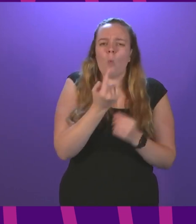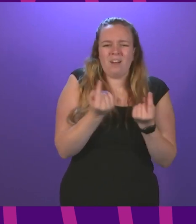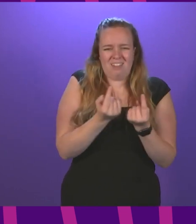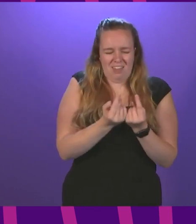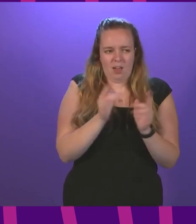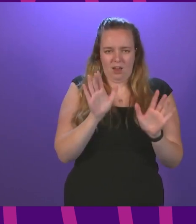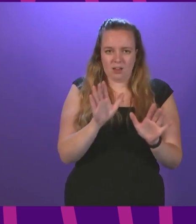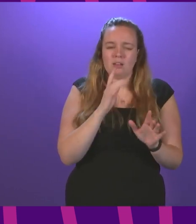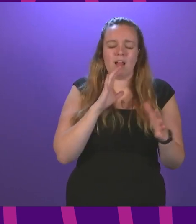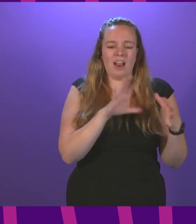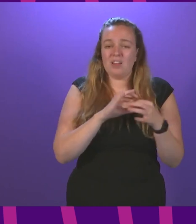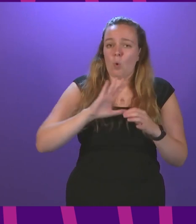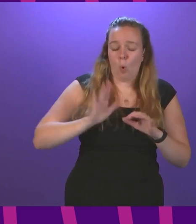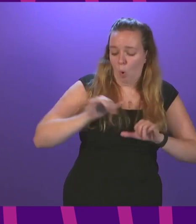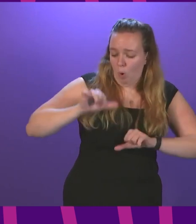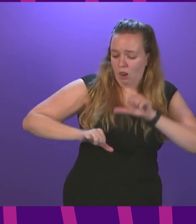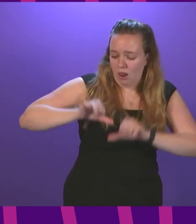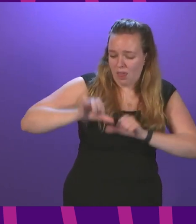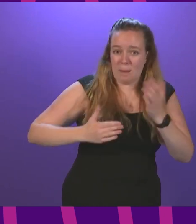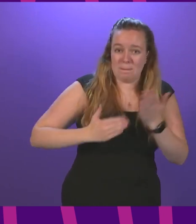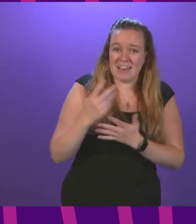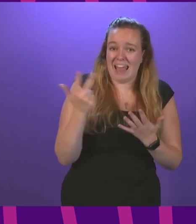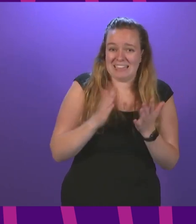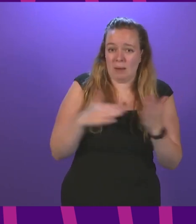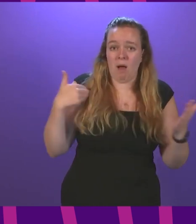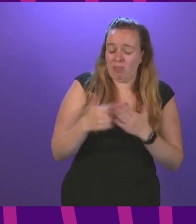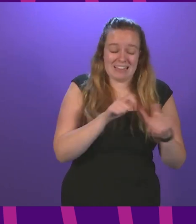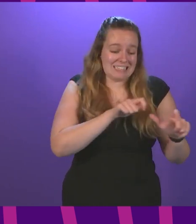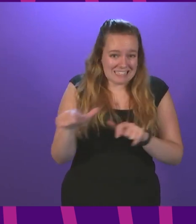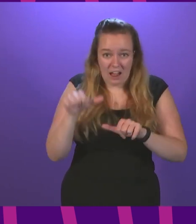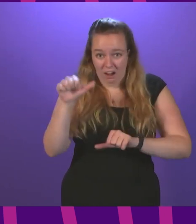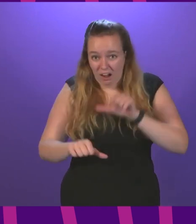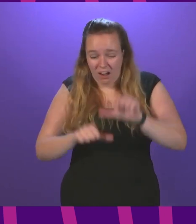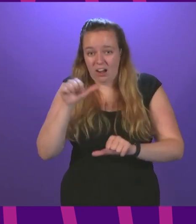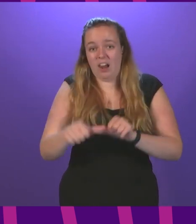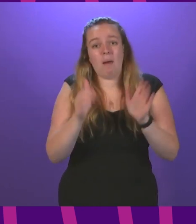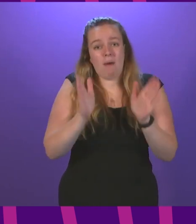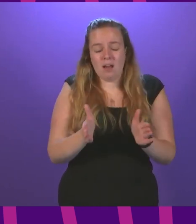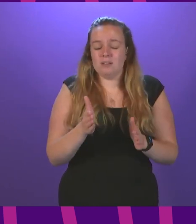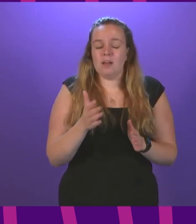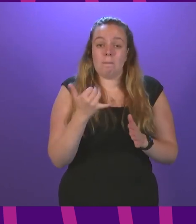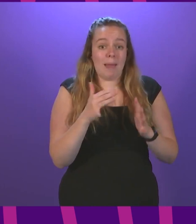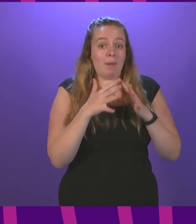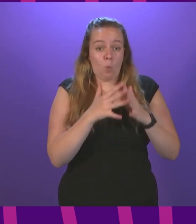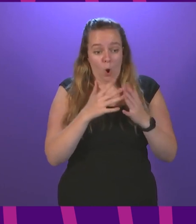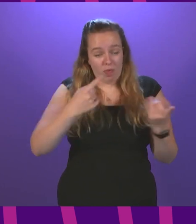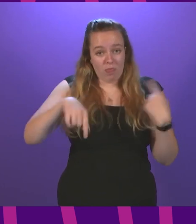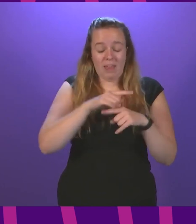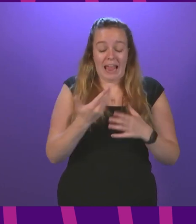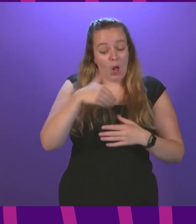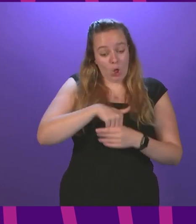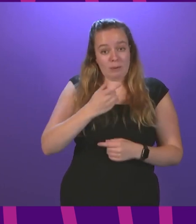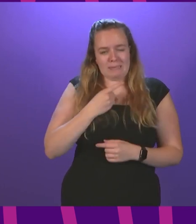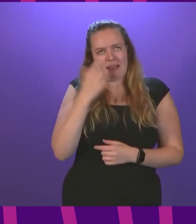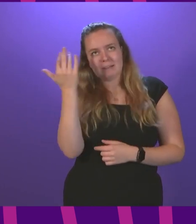about all of the steps that we have had to take over the past 18 months and are still required to take and it might be worth all of us including me reflecting